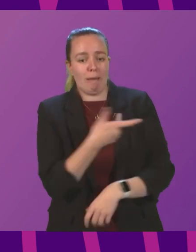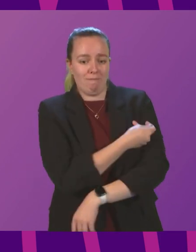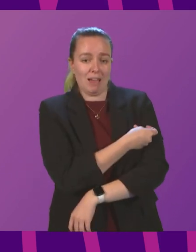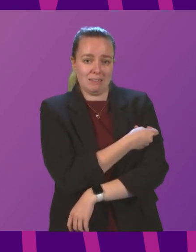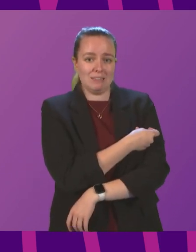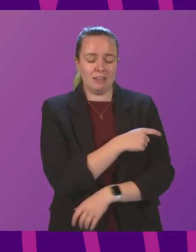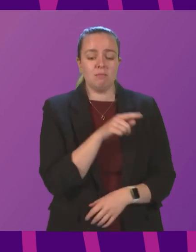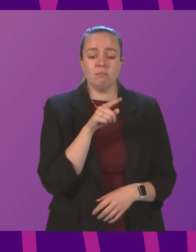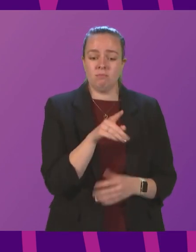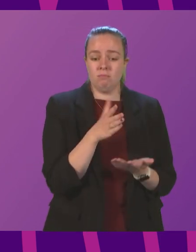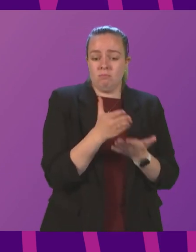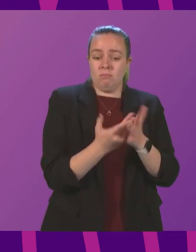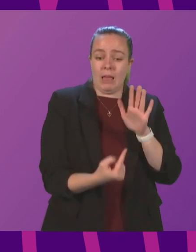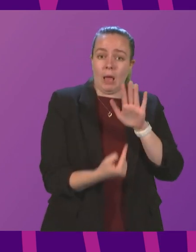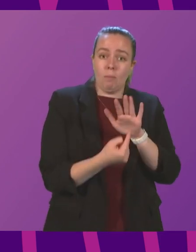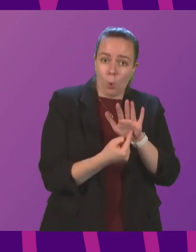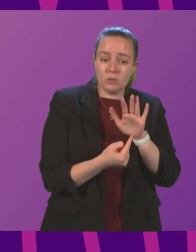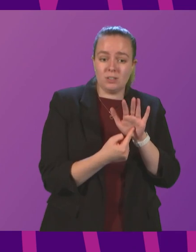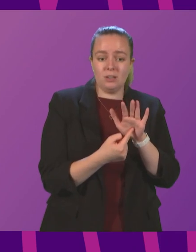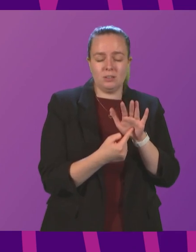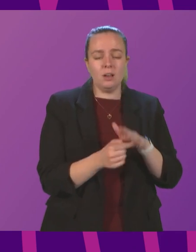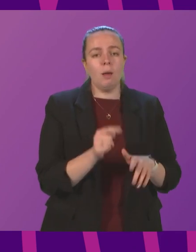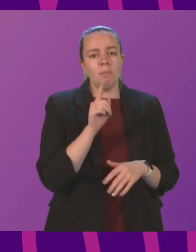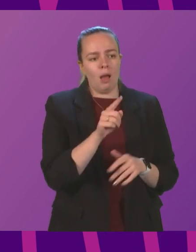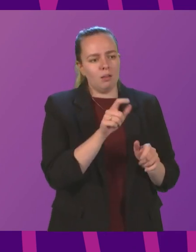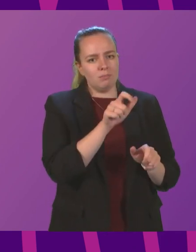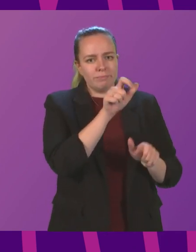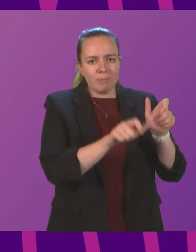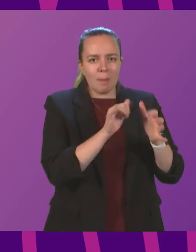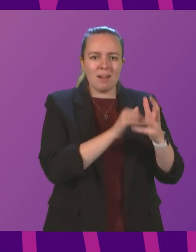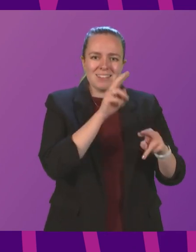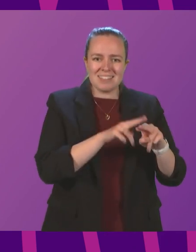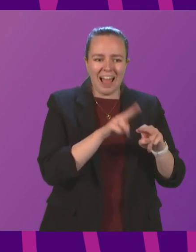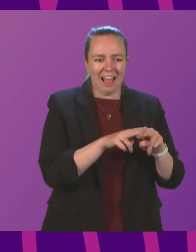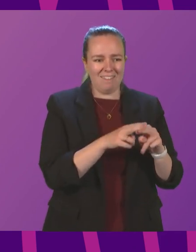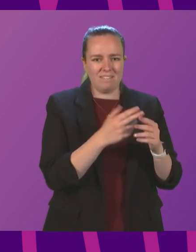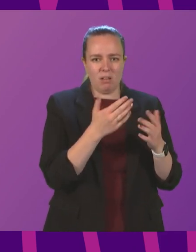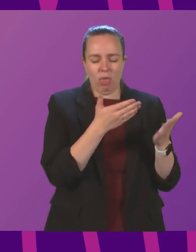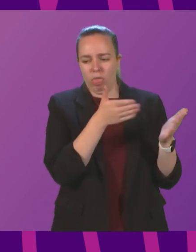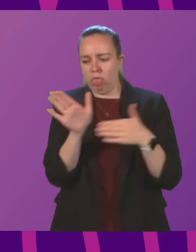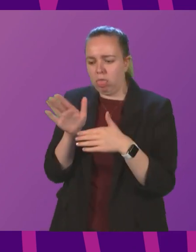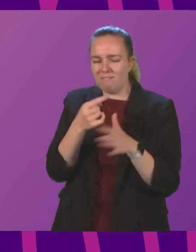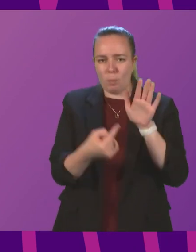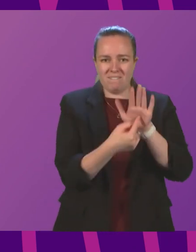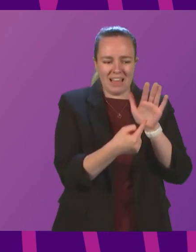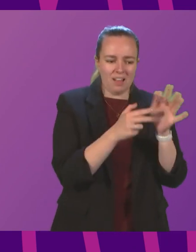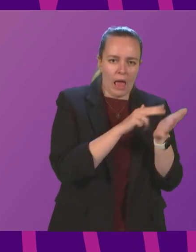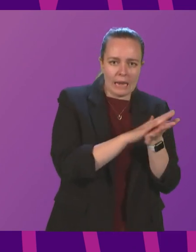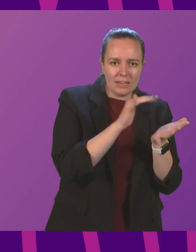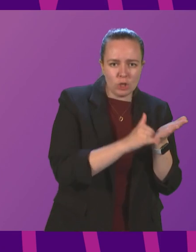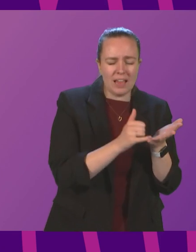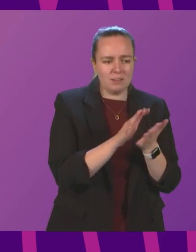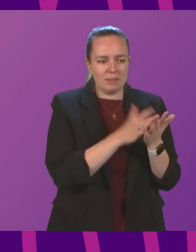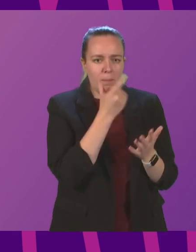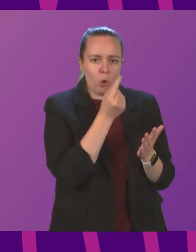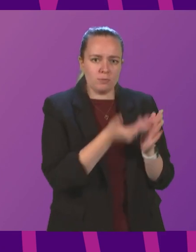this is obviously extremely important work, as we've heard today, it takes members of staff away from other vital areas of our NHS and risk putting additional pressure